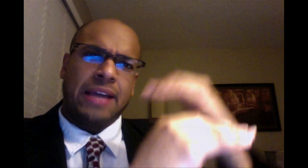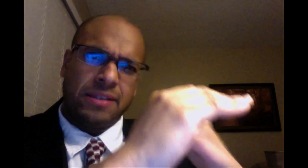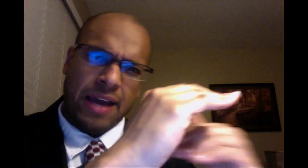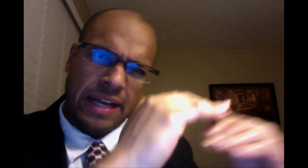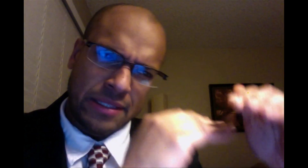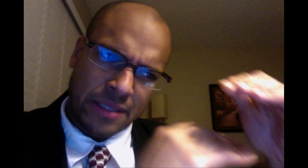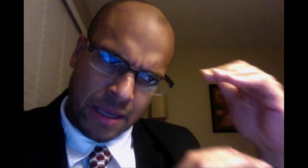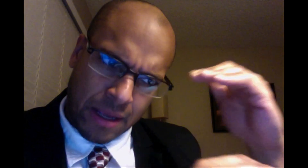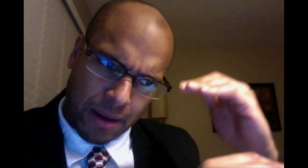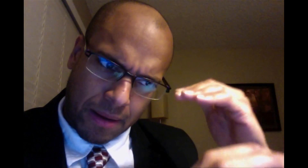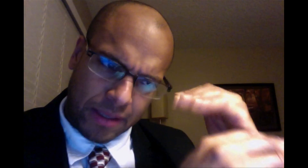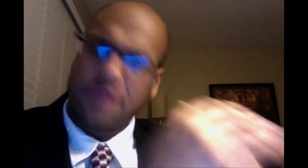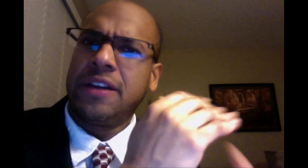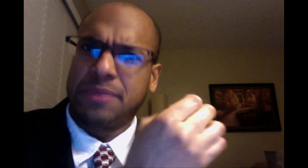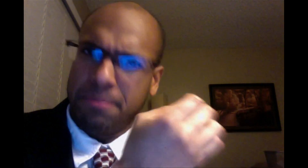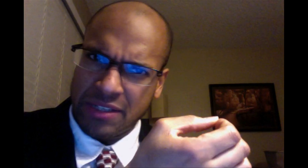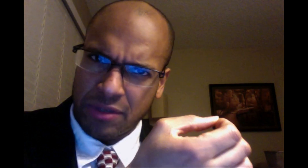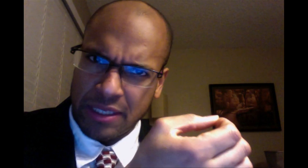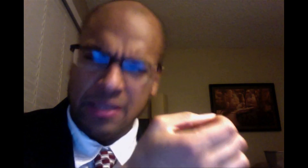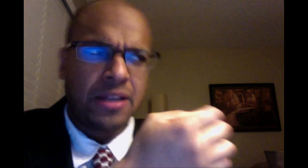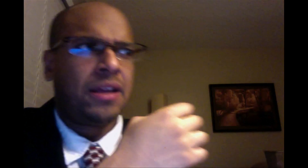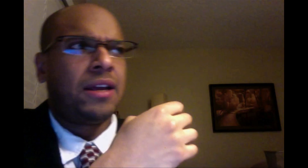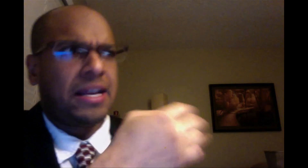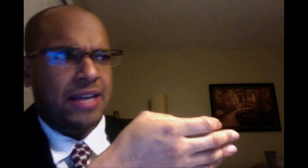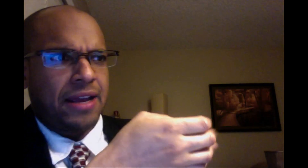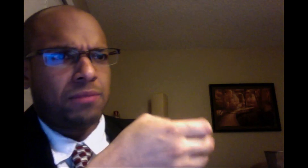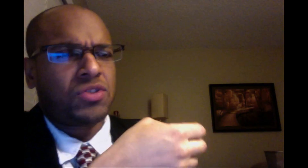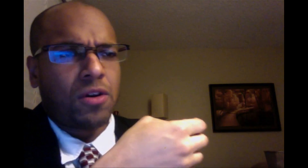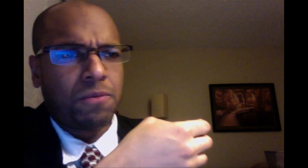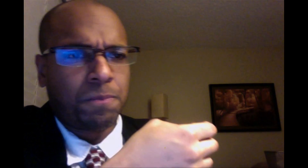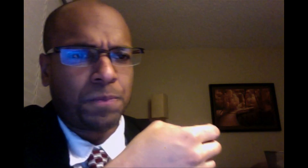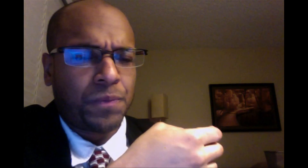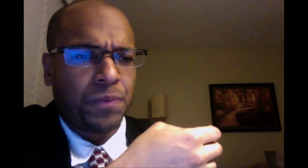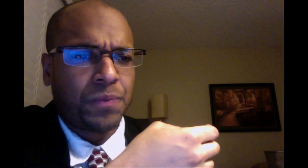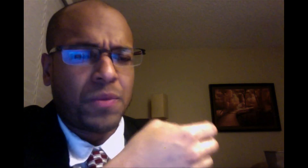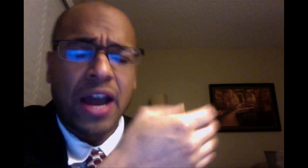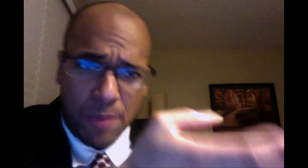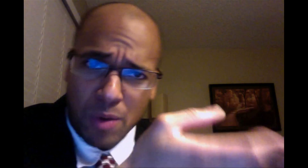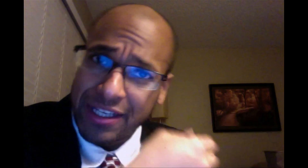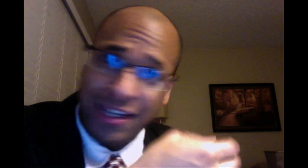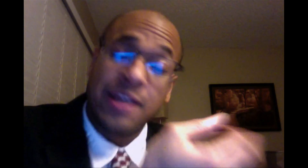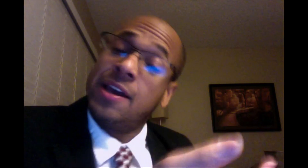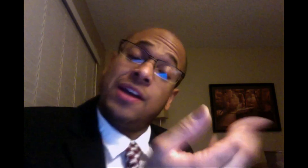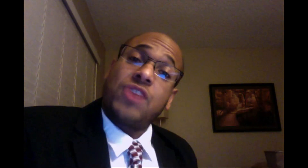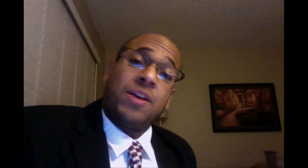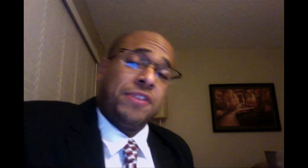developed mentally as I am. So, I am always, again, triumphant.